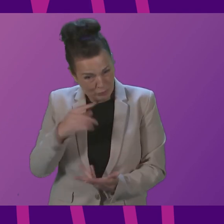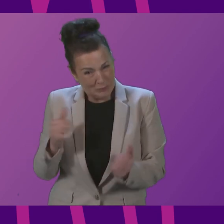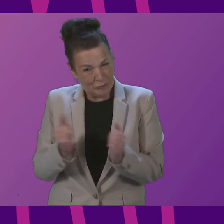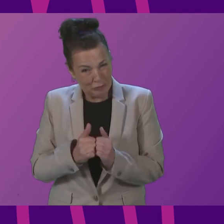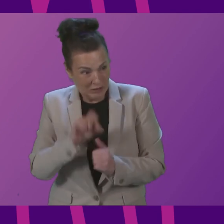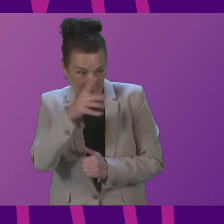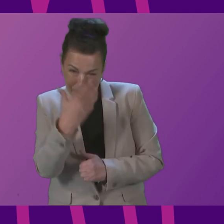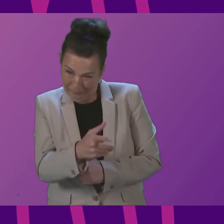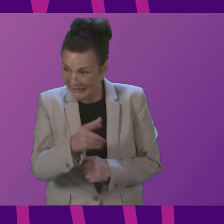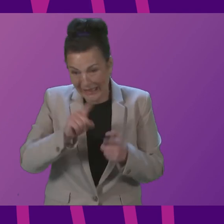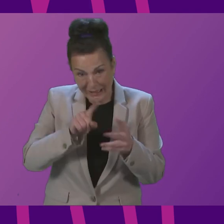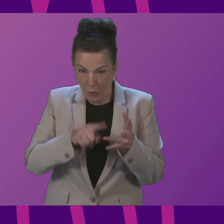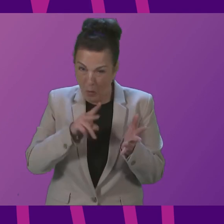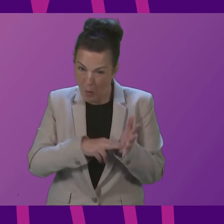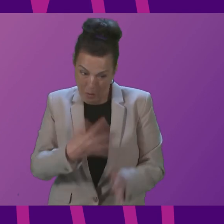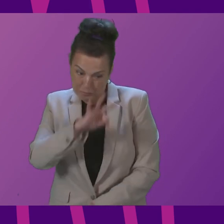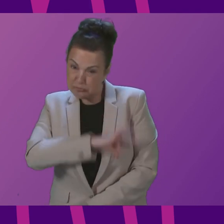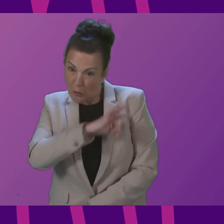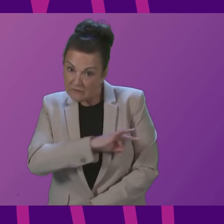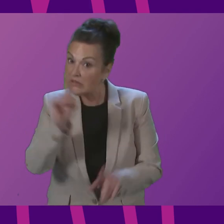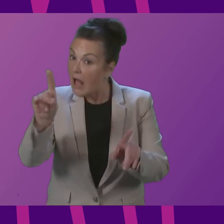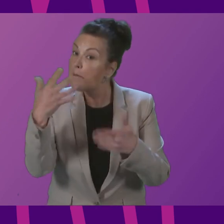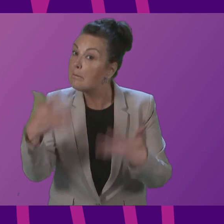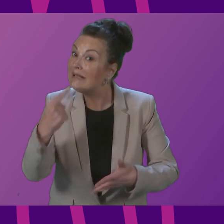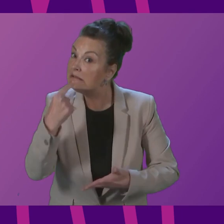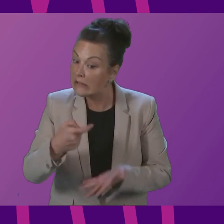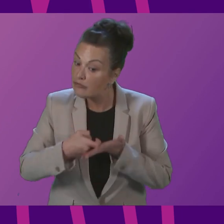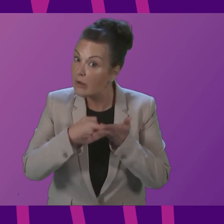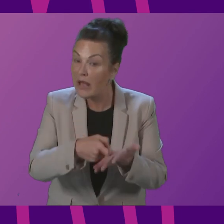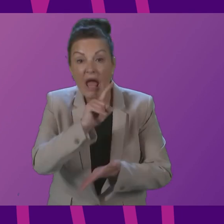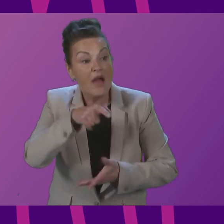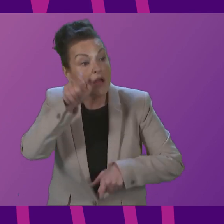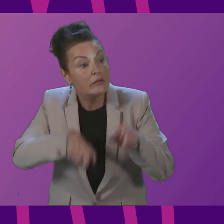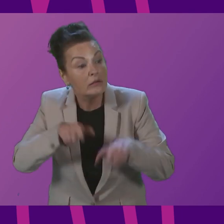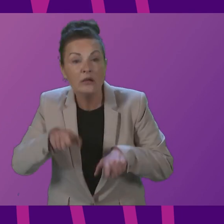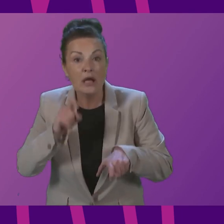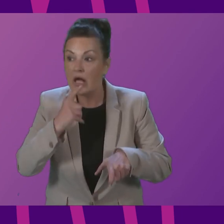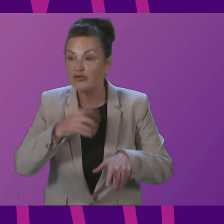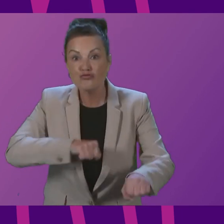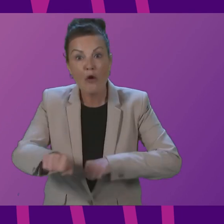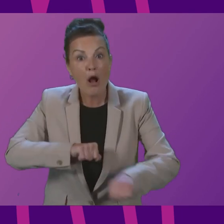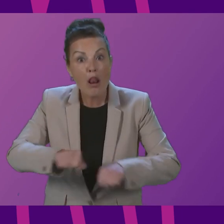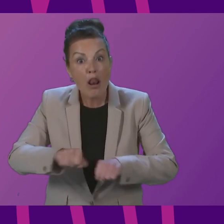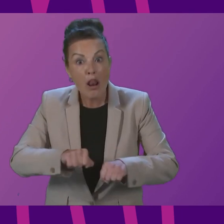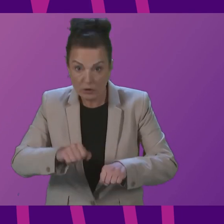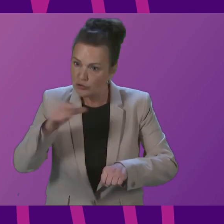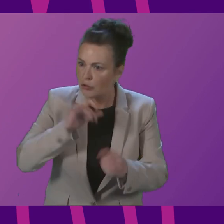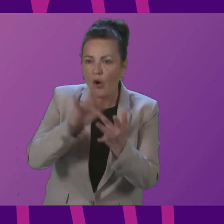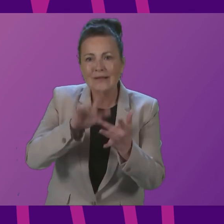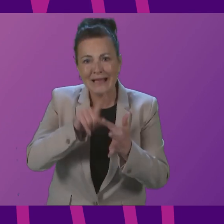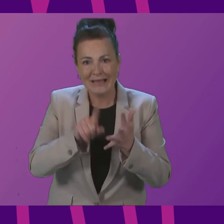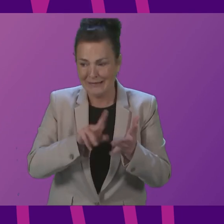recommendations that customers should get in touch with their financial difficulties due to their costs this does not inspire confidence